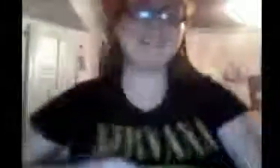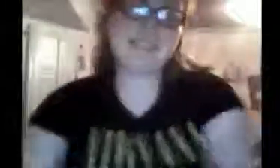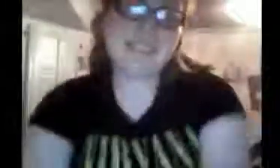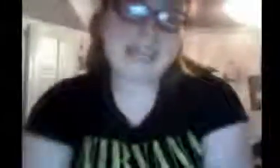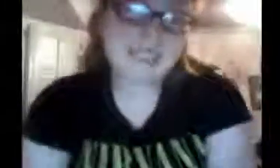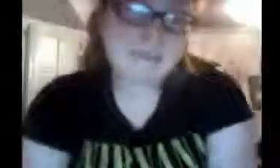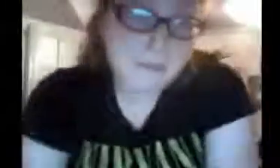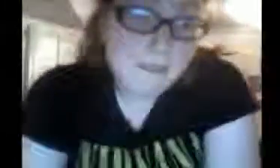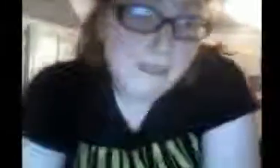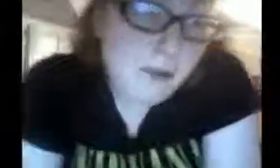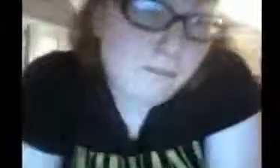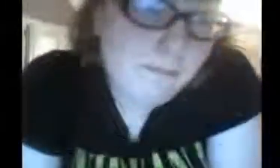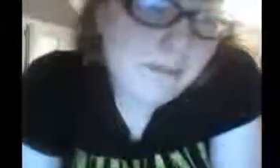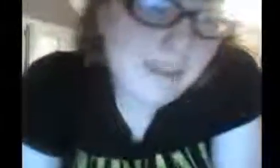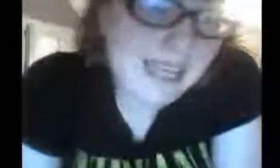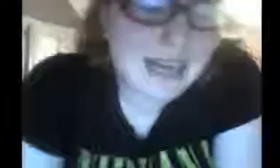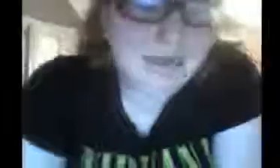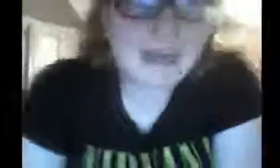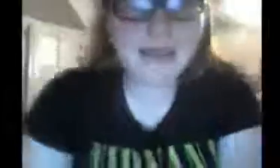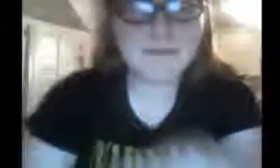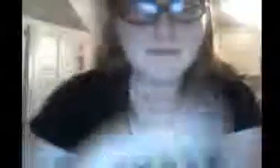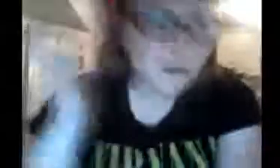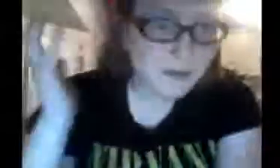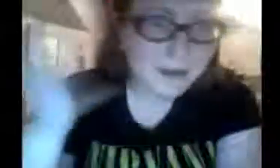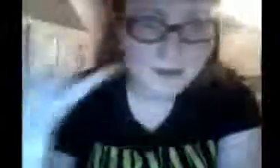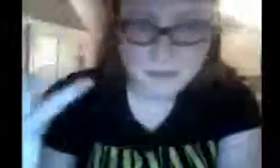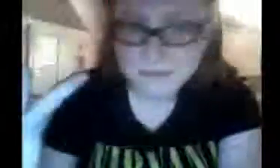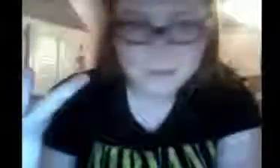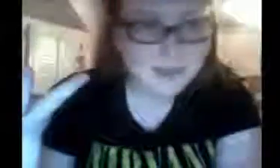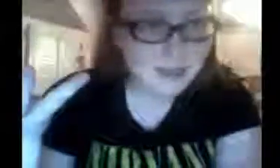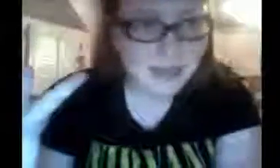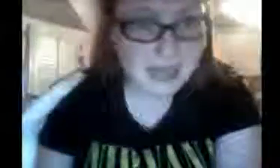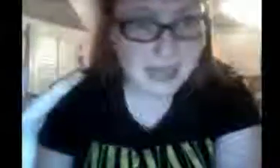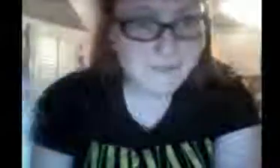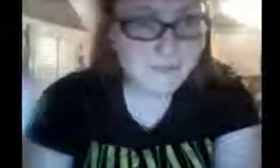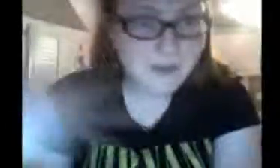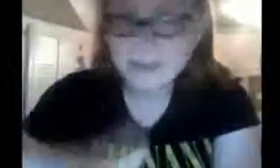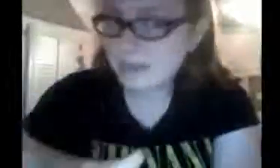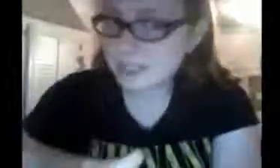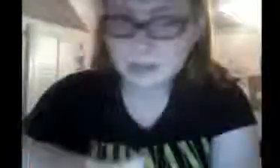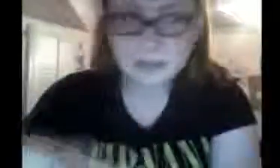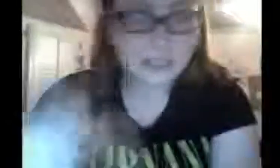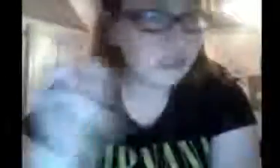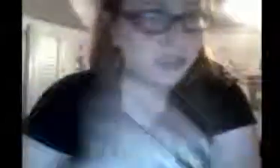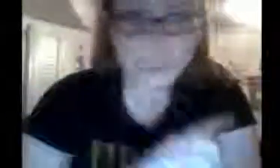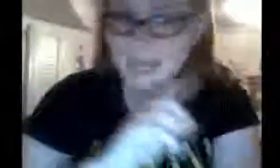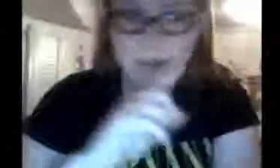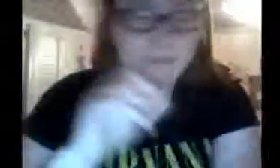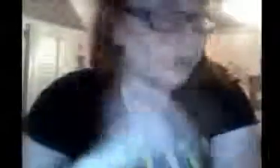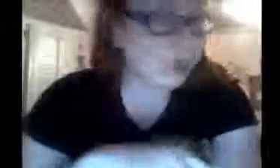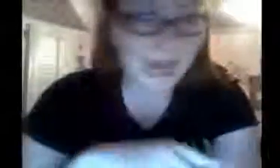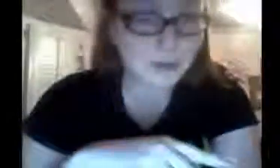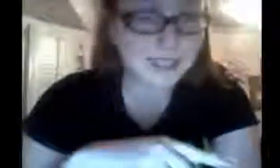Yeah. Oh yeah. And I know if you have a Netflix subscription, go check out Fuller House.